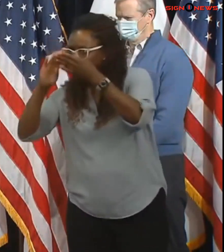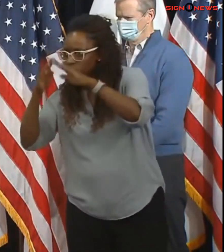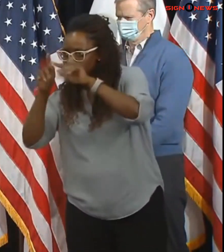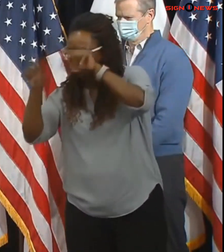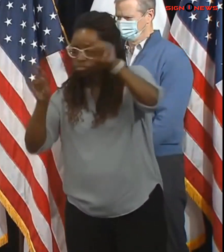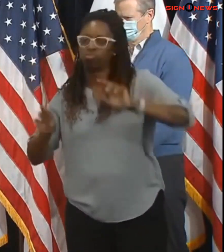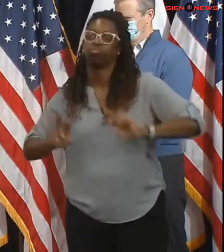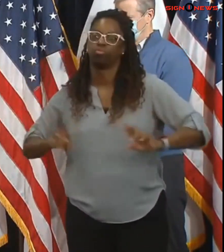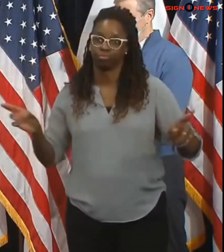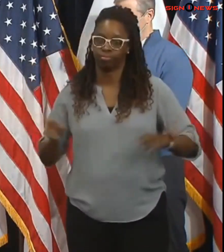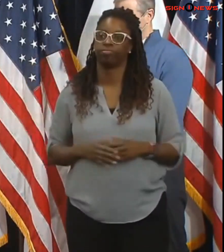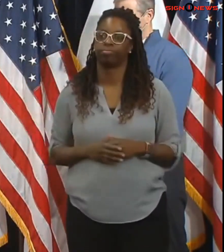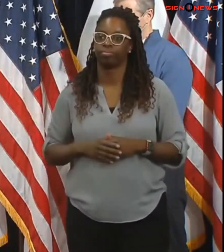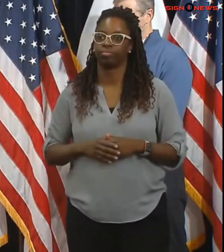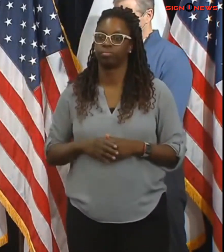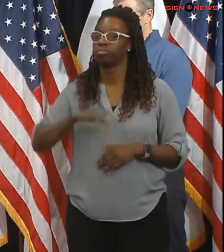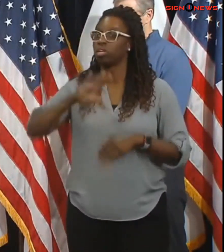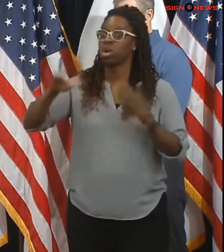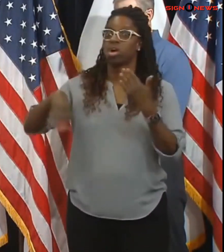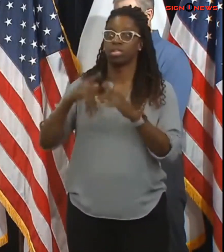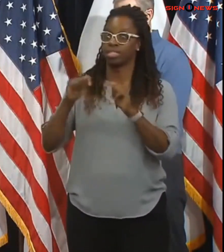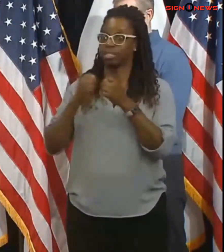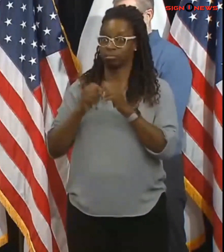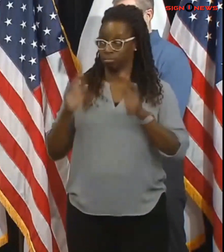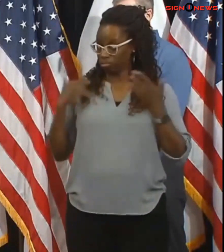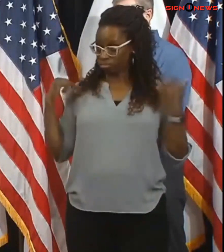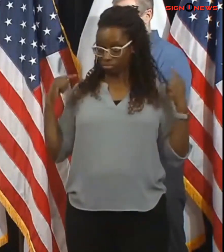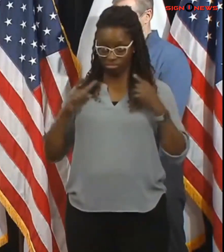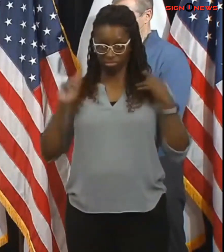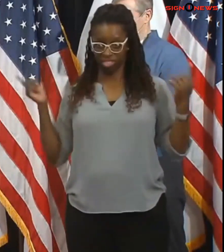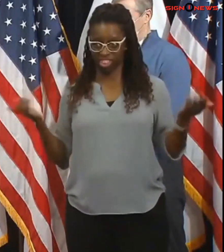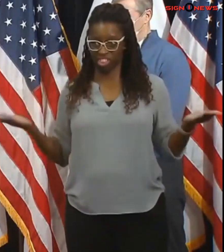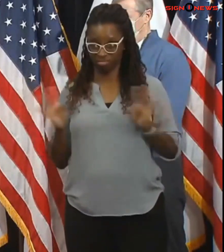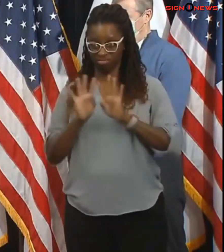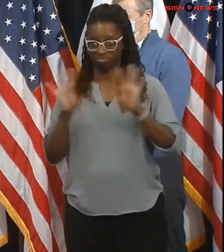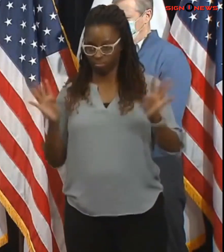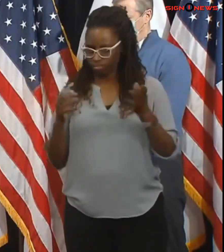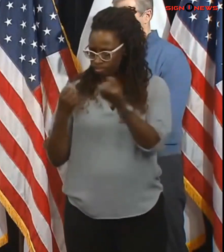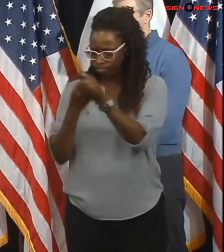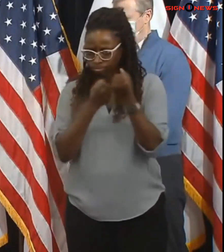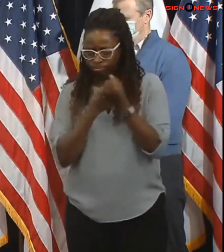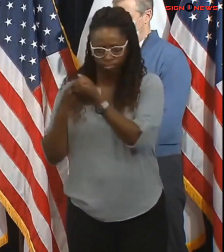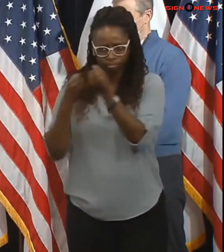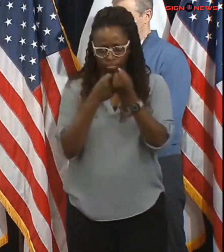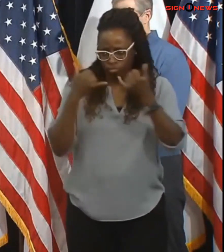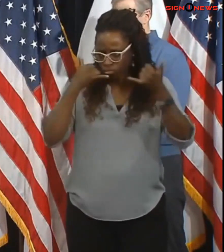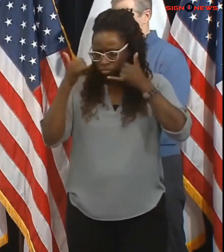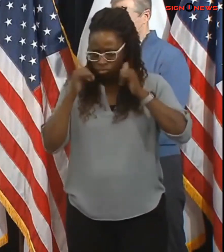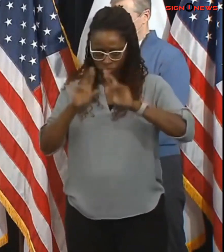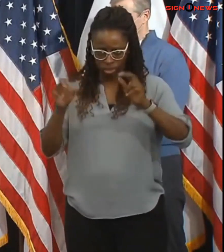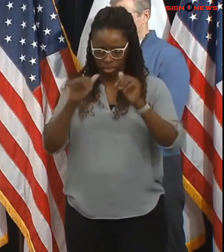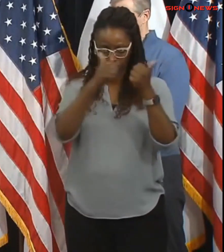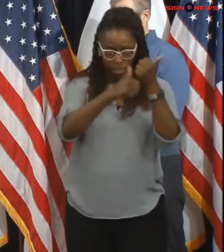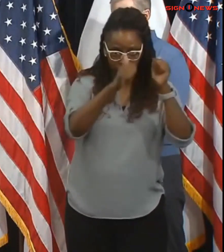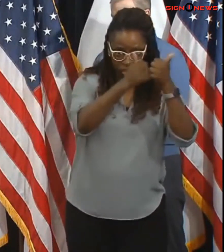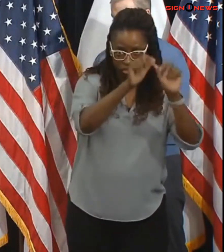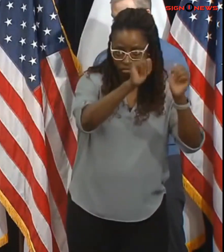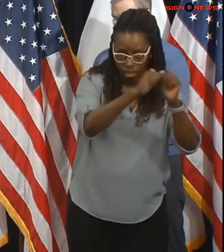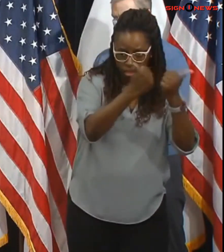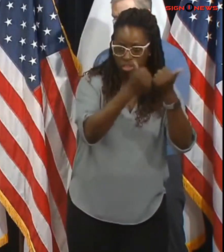department of public utilities we are coordinating closely with all of our state agencies local officials and other response partners